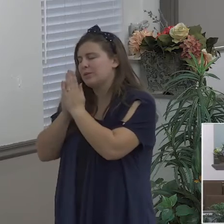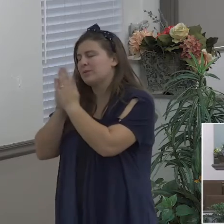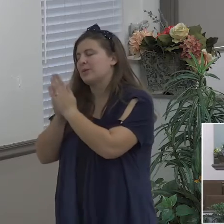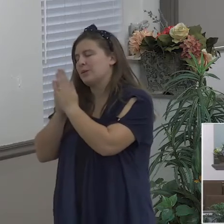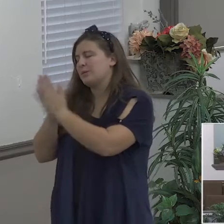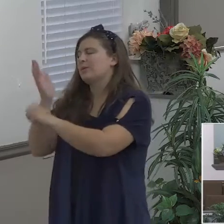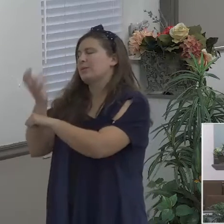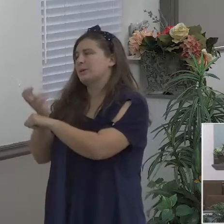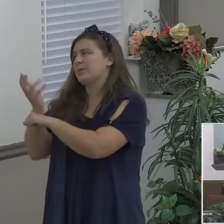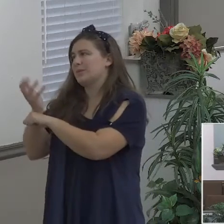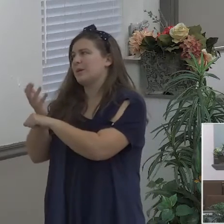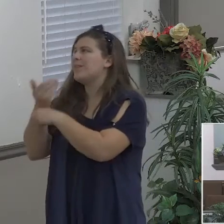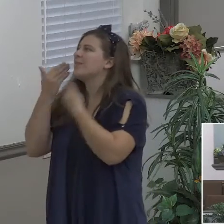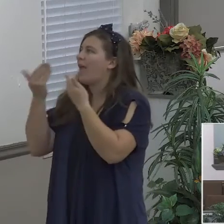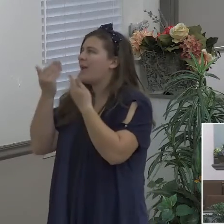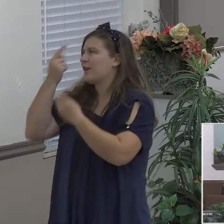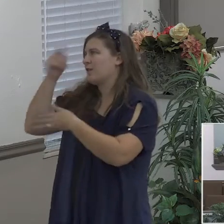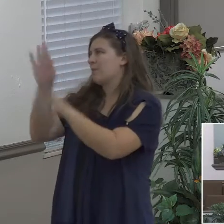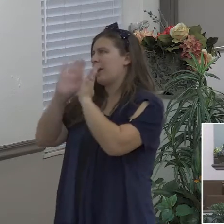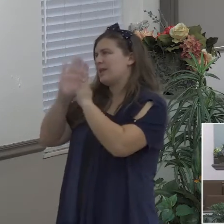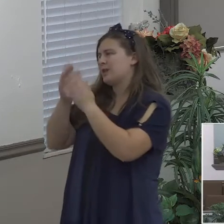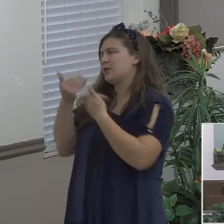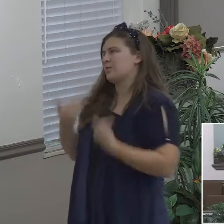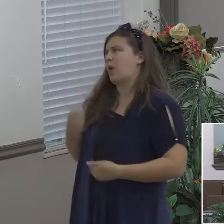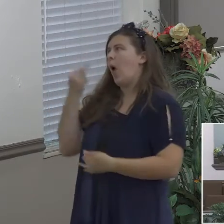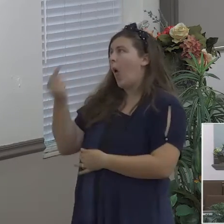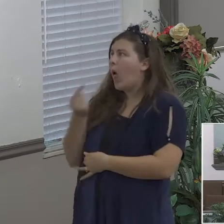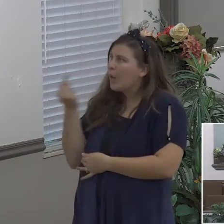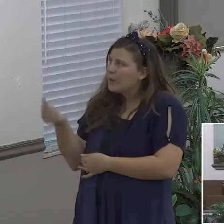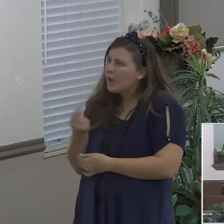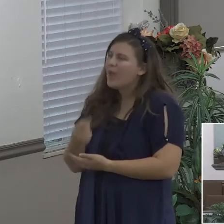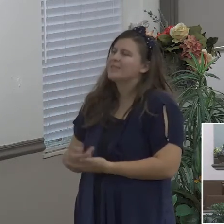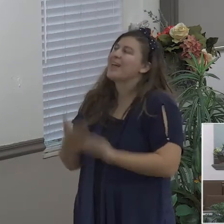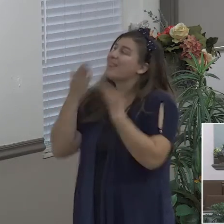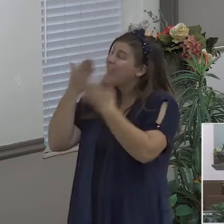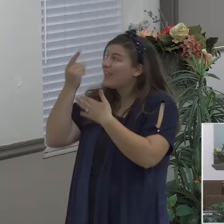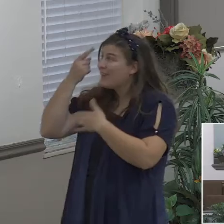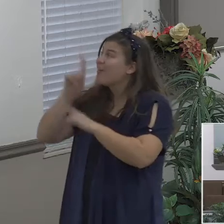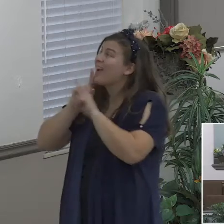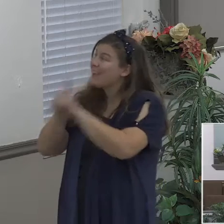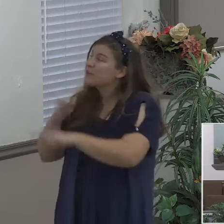thank you for answering this prayer Lord and you haven't even got the answer yet